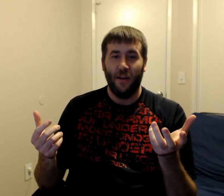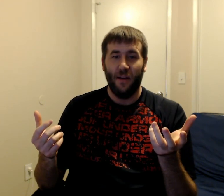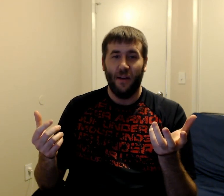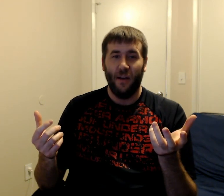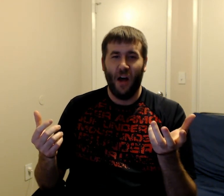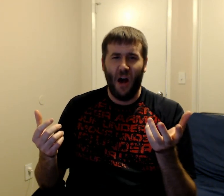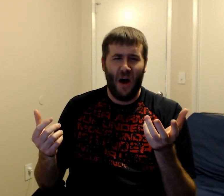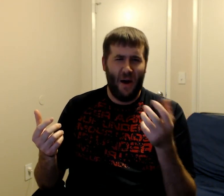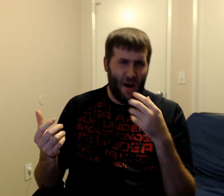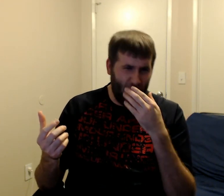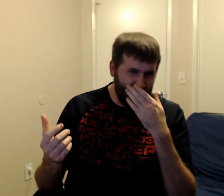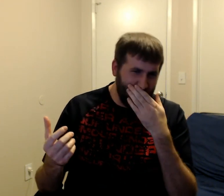Oh, no!